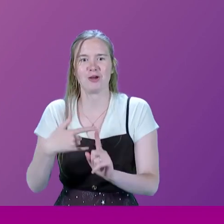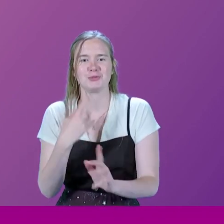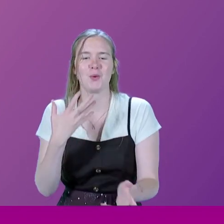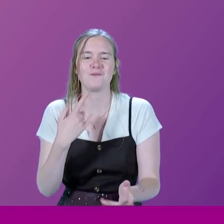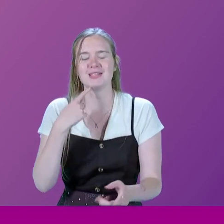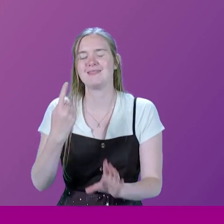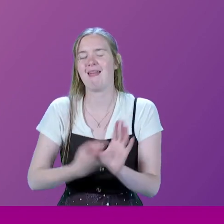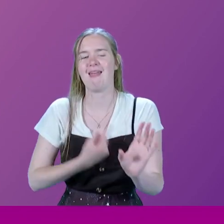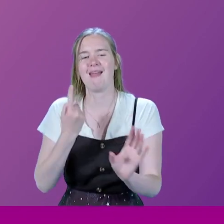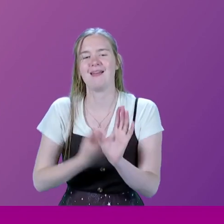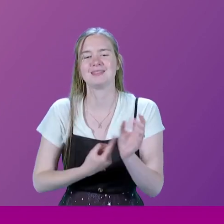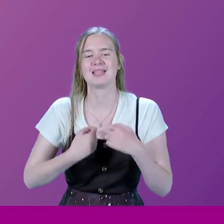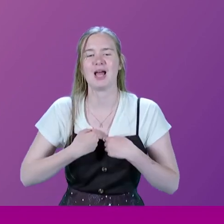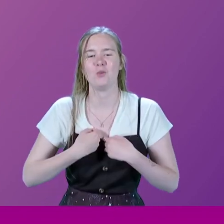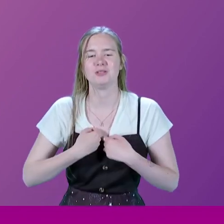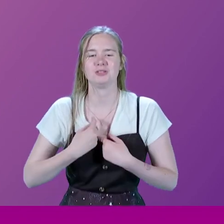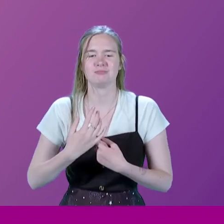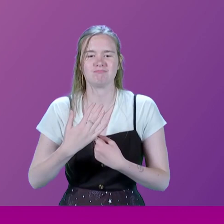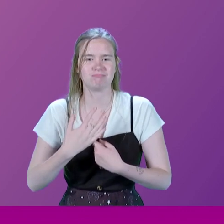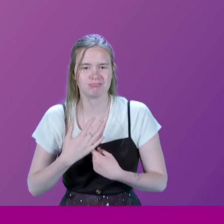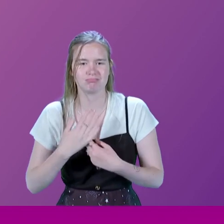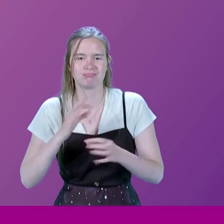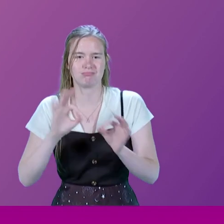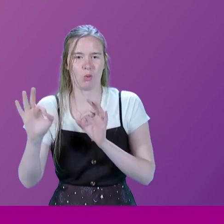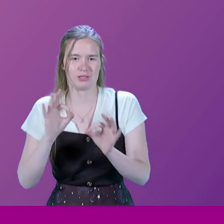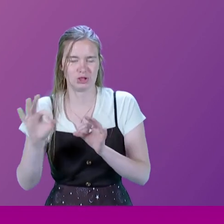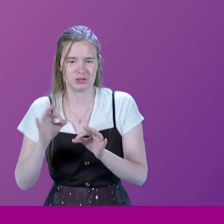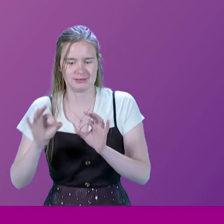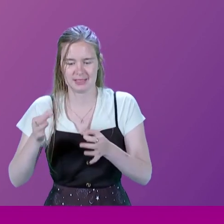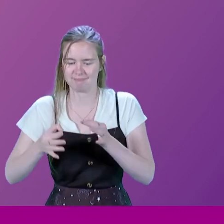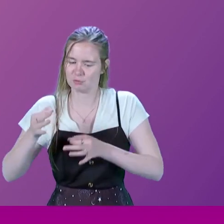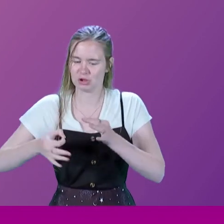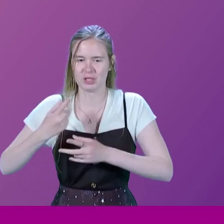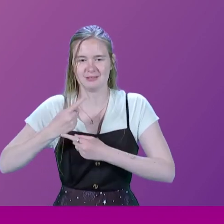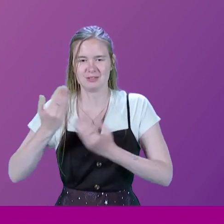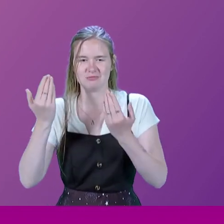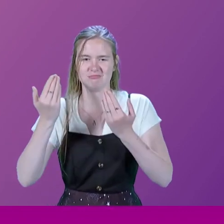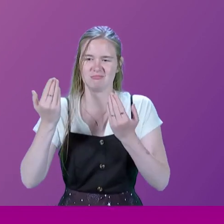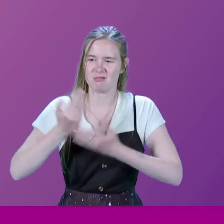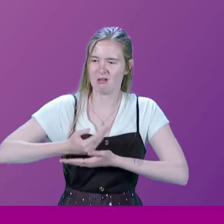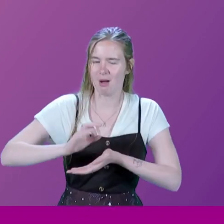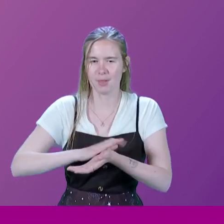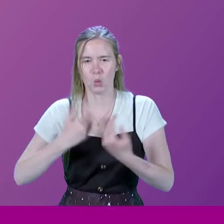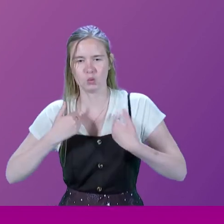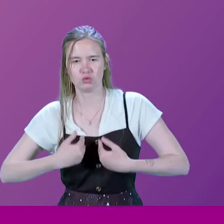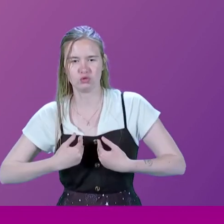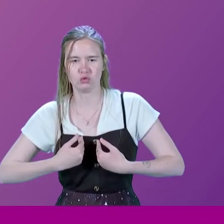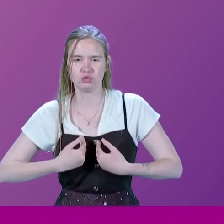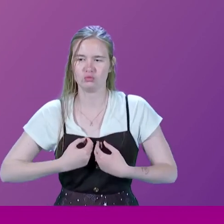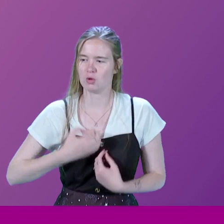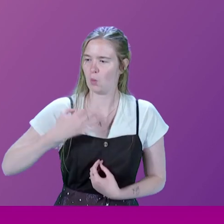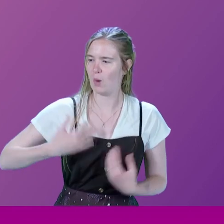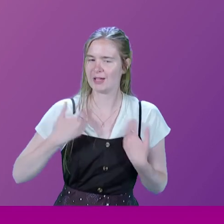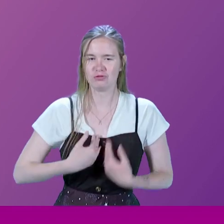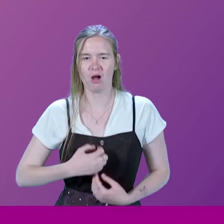many years I was a repressed politician. I was wearing a dark blue suit and dark blue tie and white shirt every day.